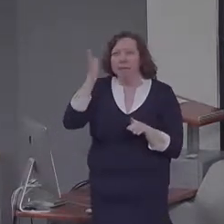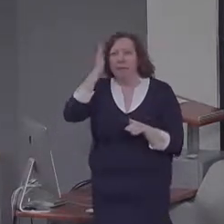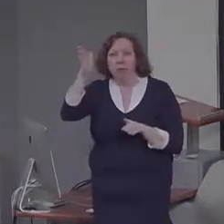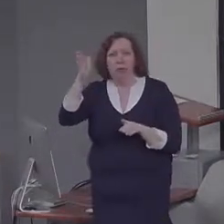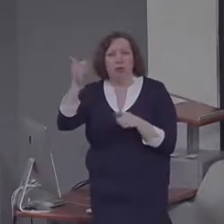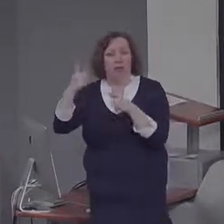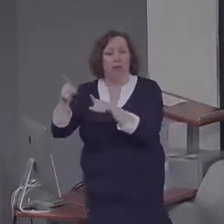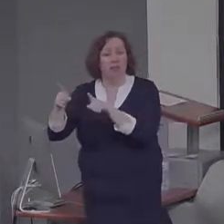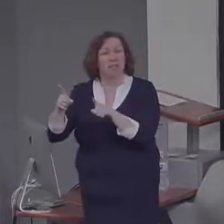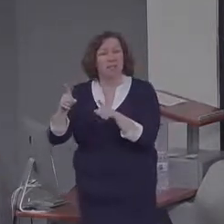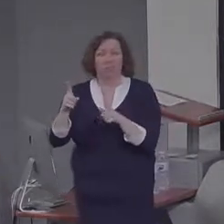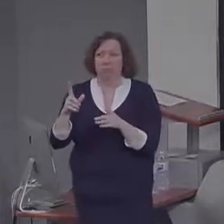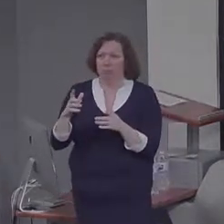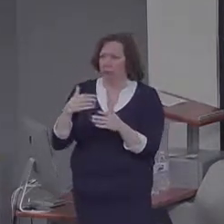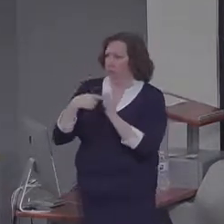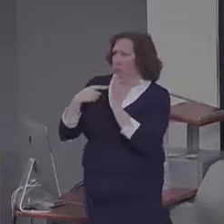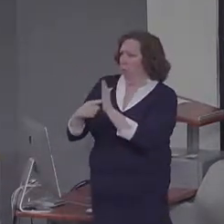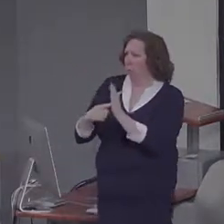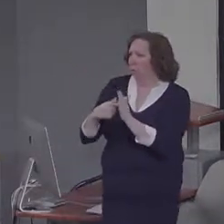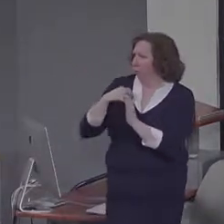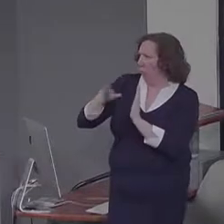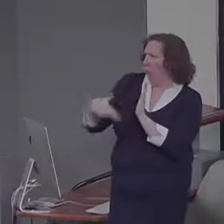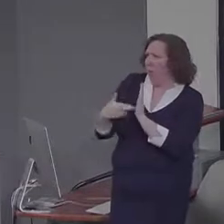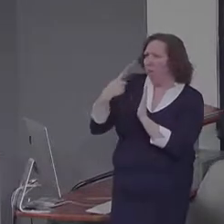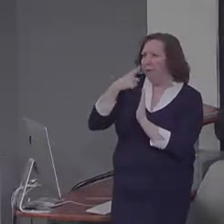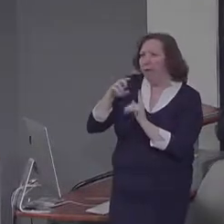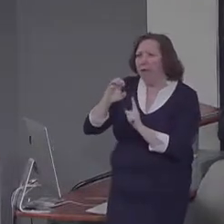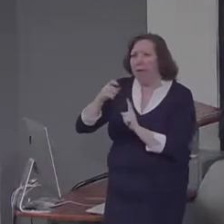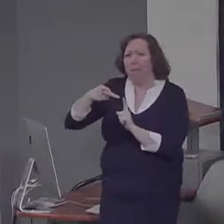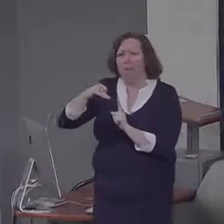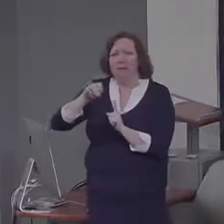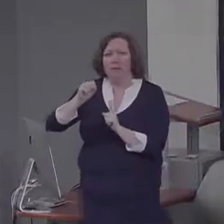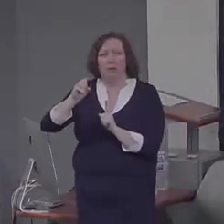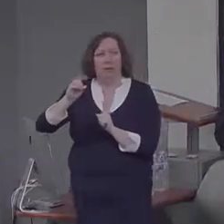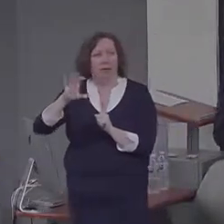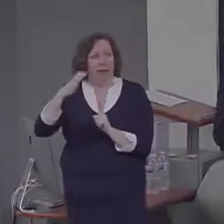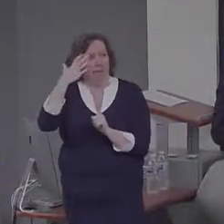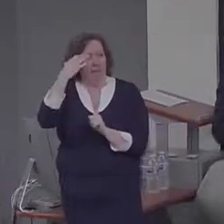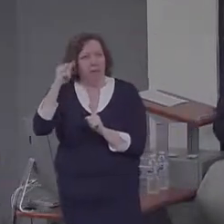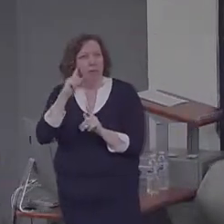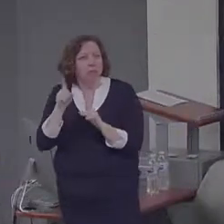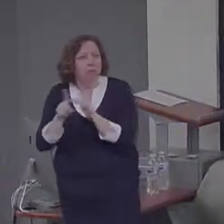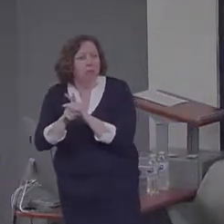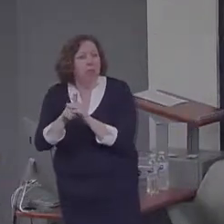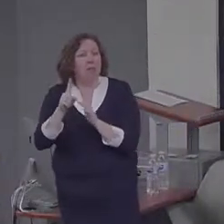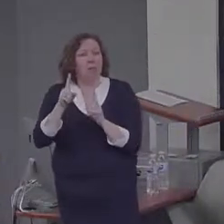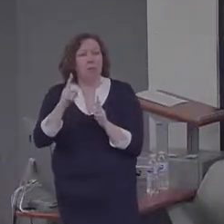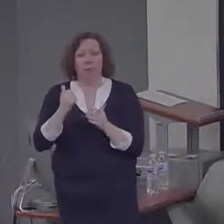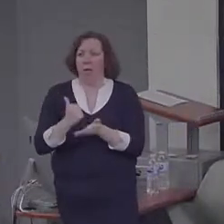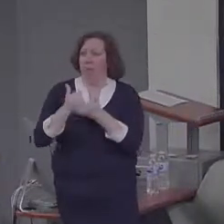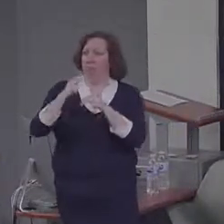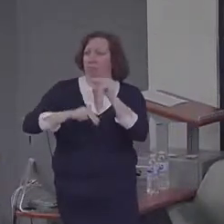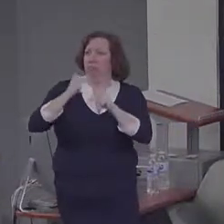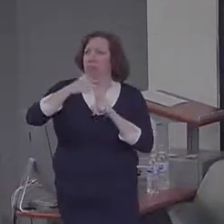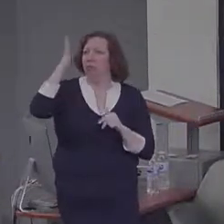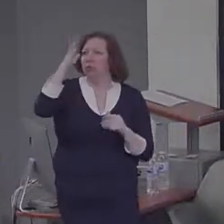episodic memory in future thinking and imagination. And that's central to our constructive